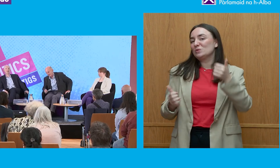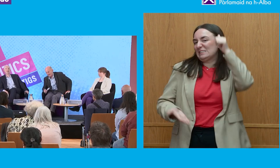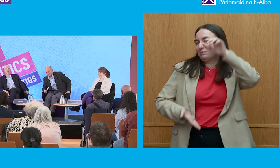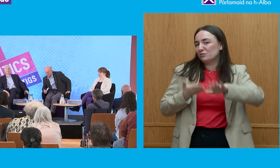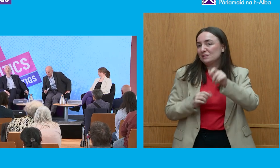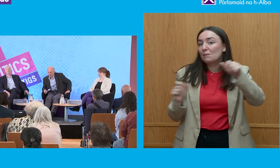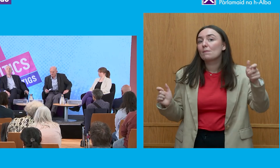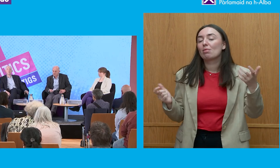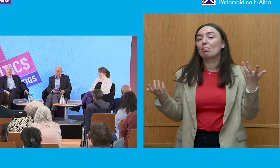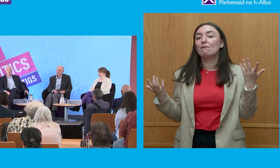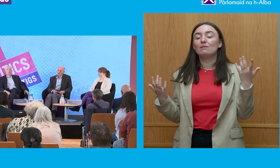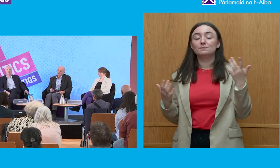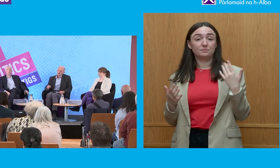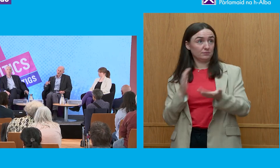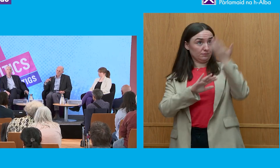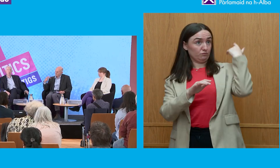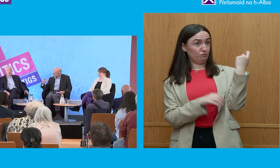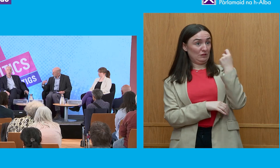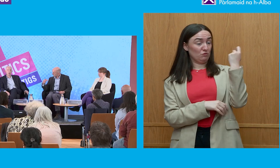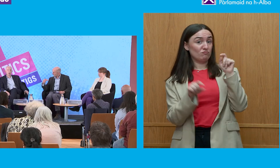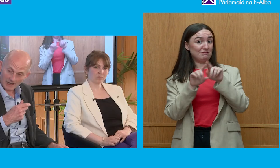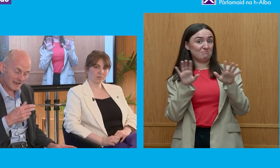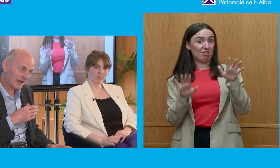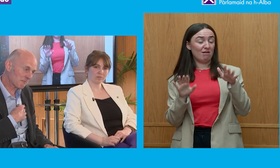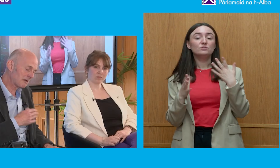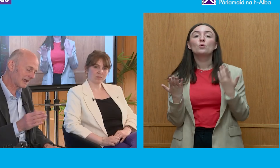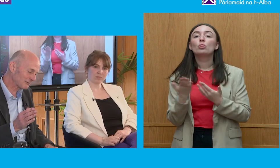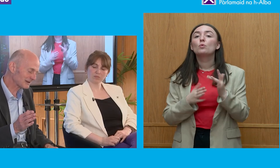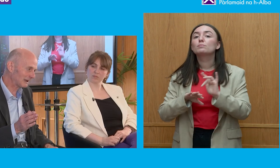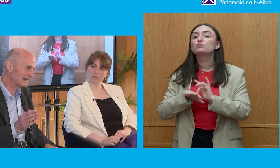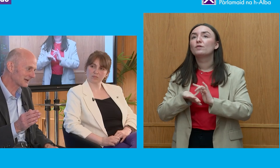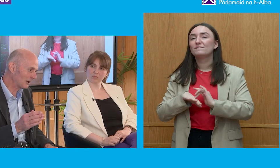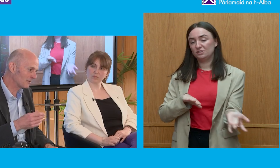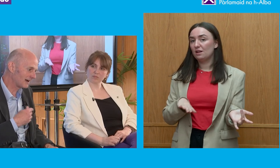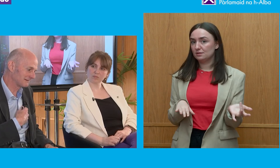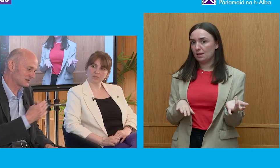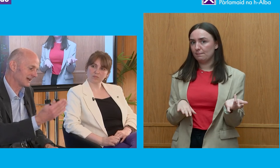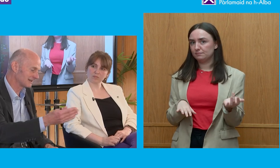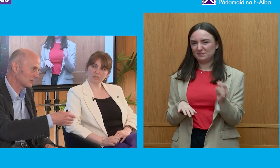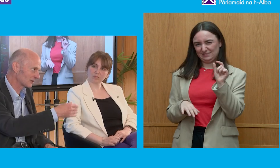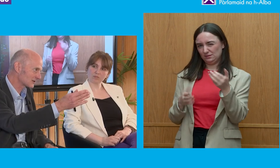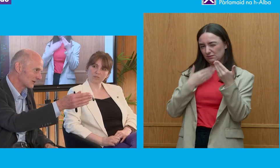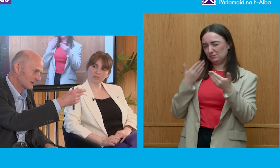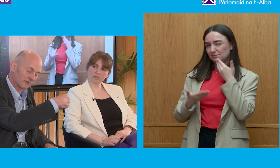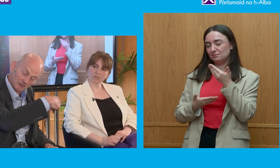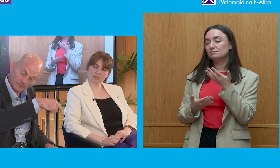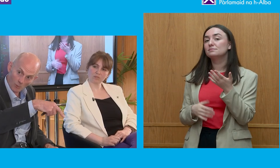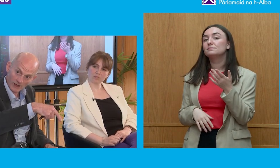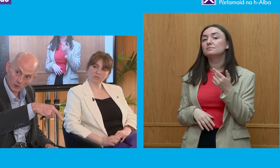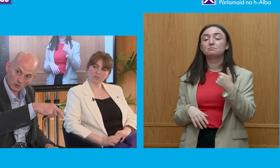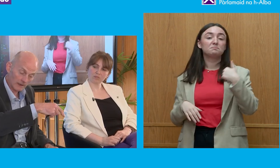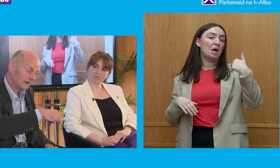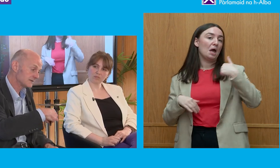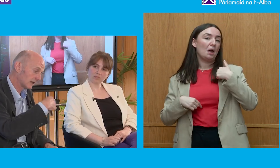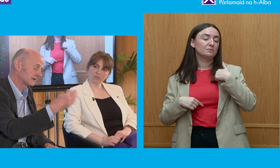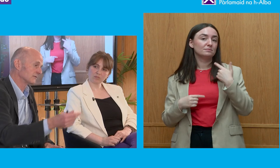the Victorian times so professionalism again with a little anecdote but I dealt with the Scottish referendum from